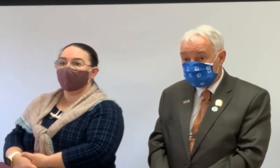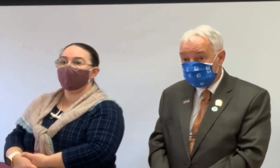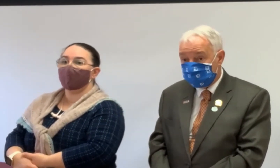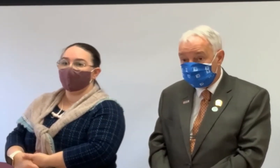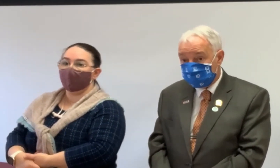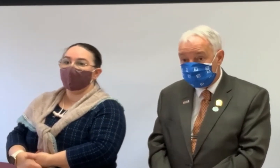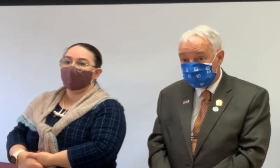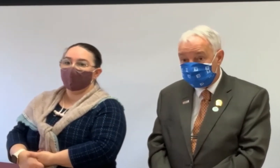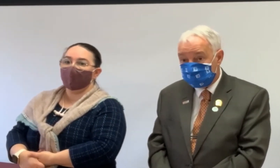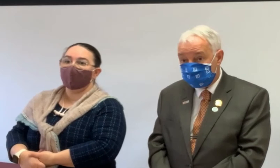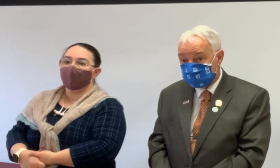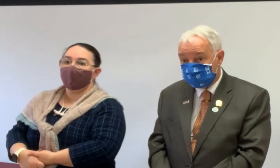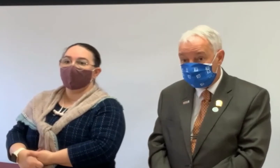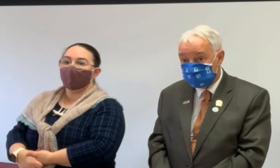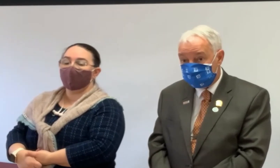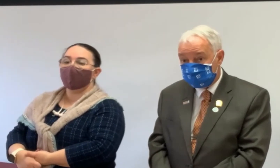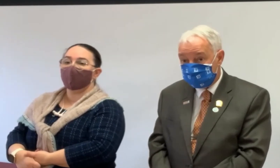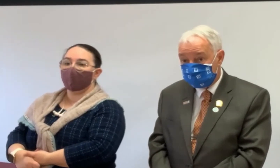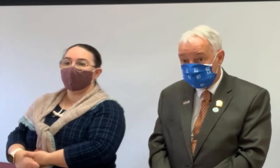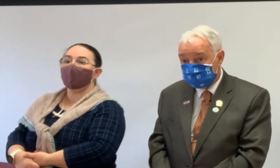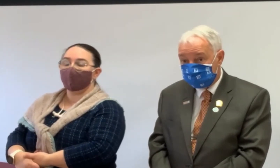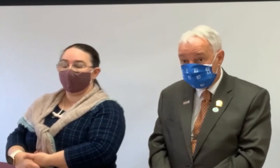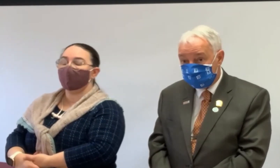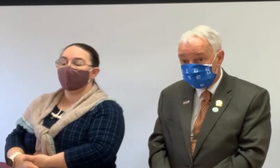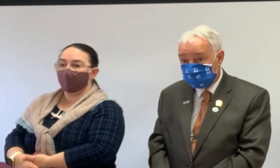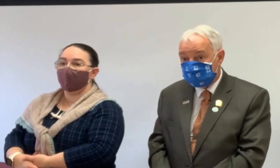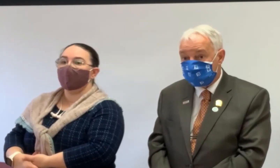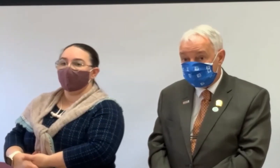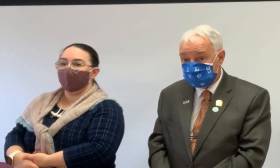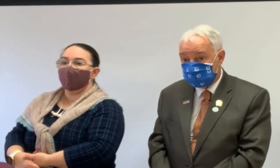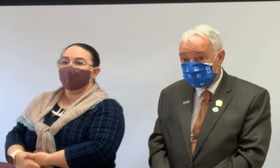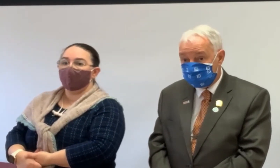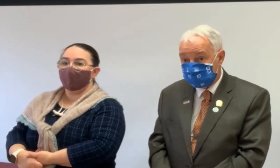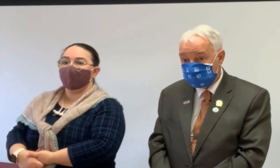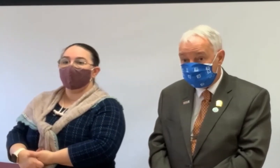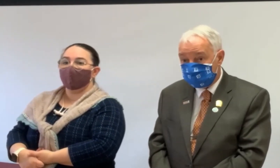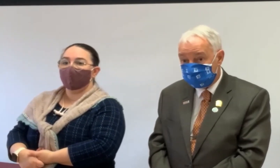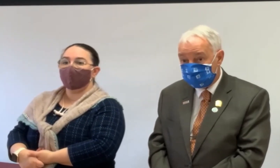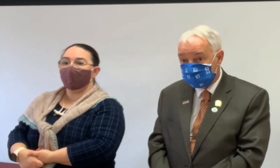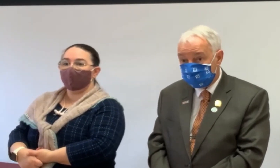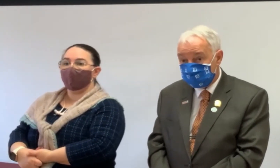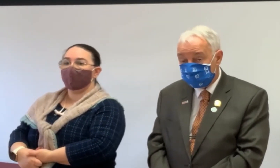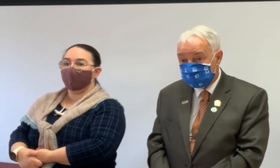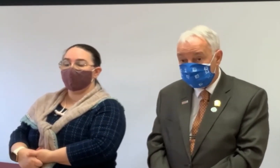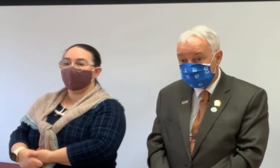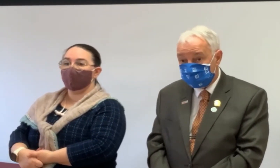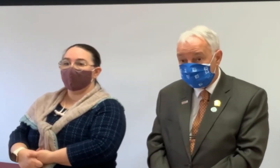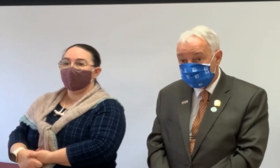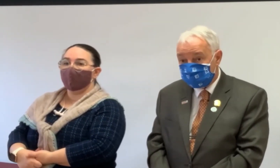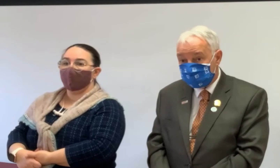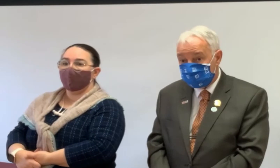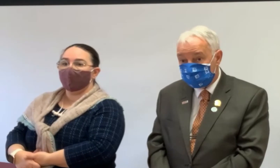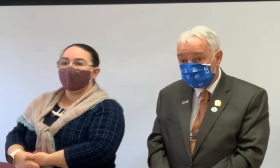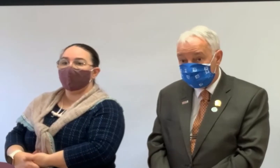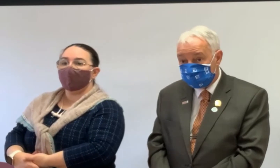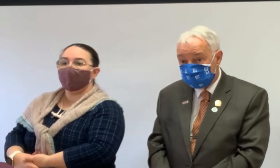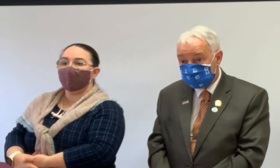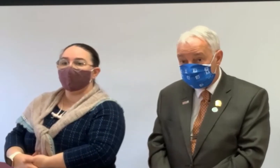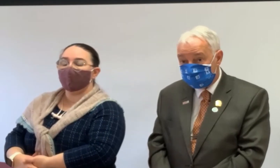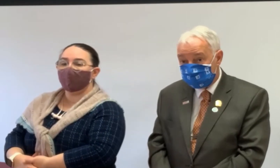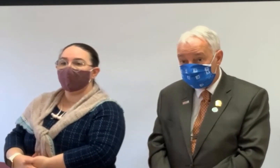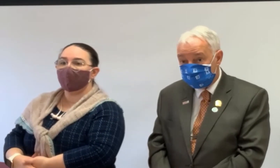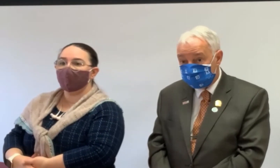and she owned her, her house. And basically, she just couldn't